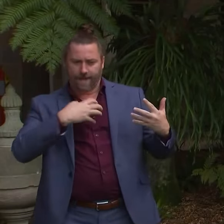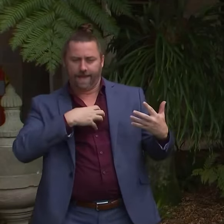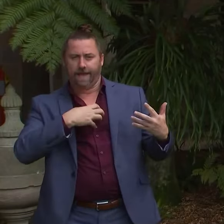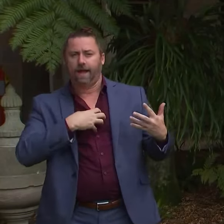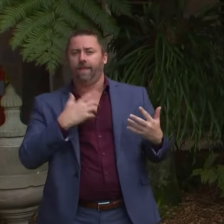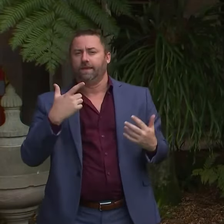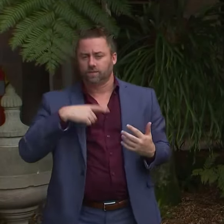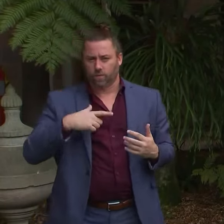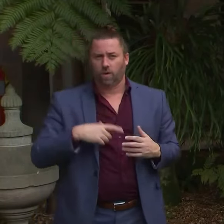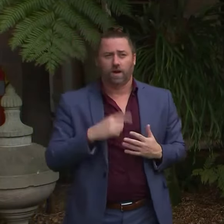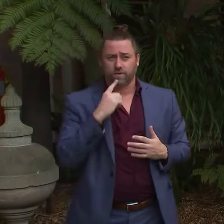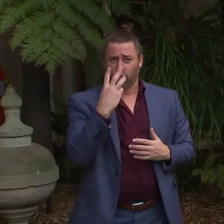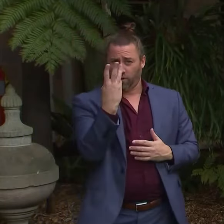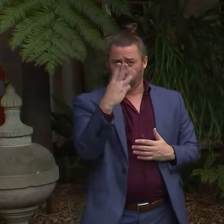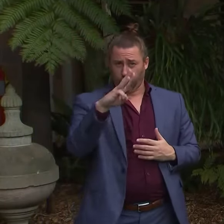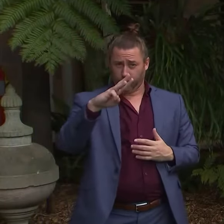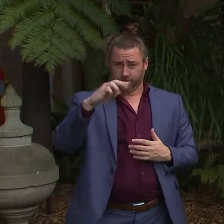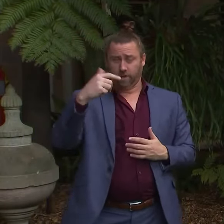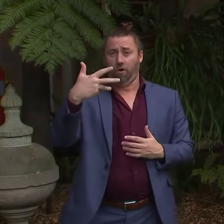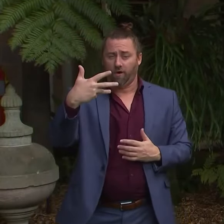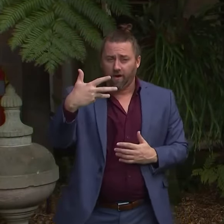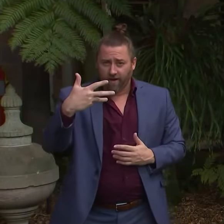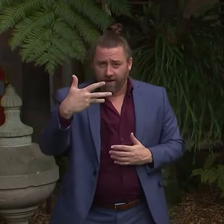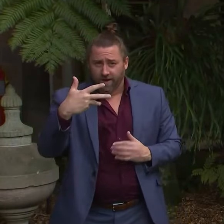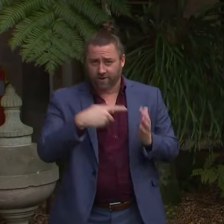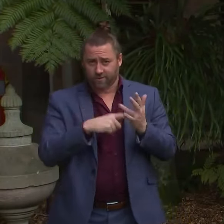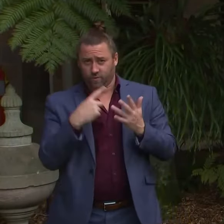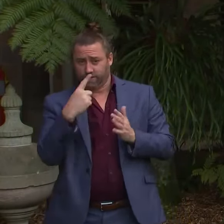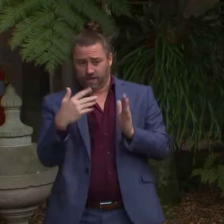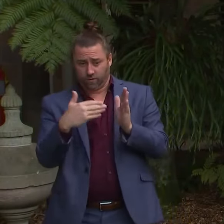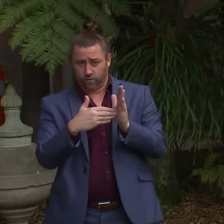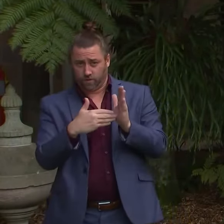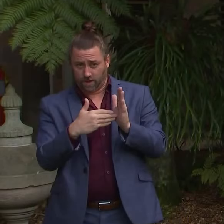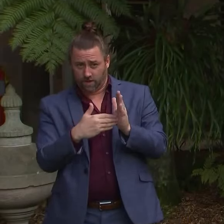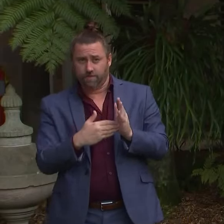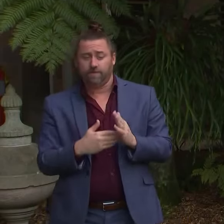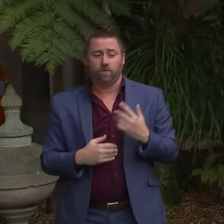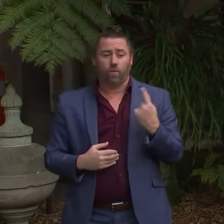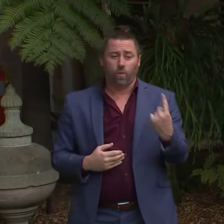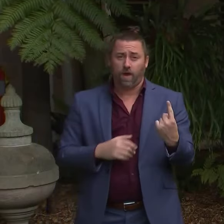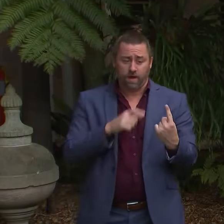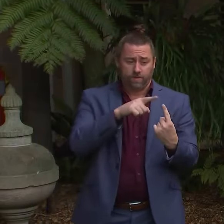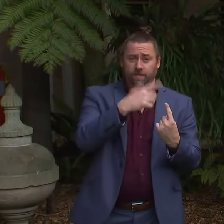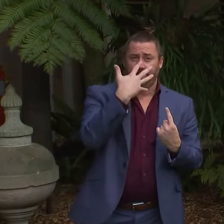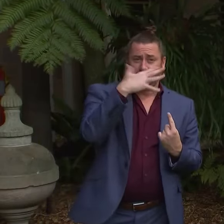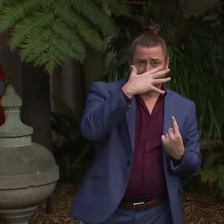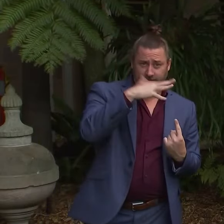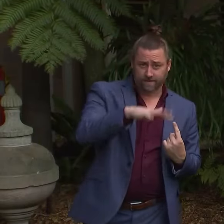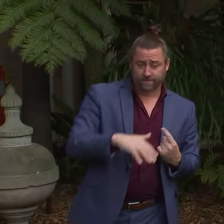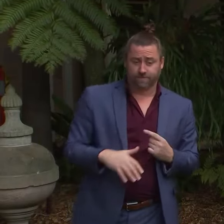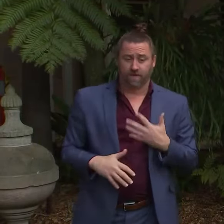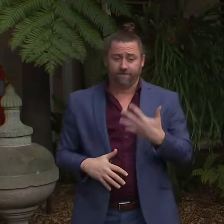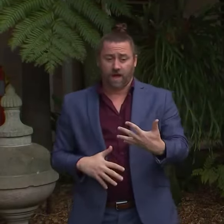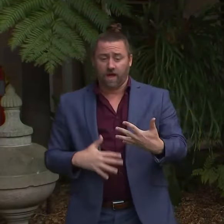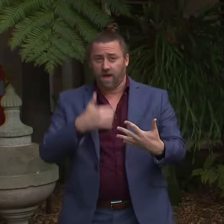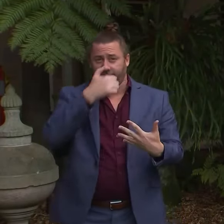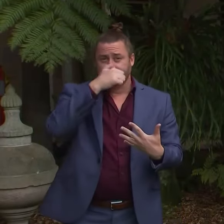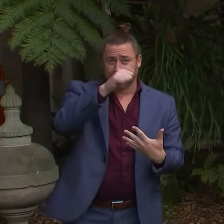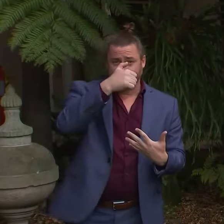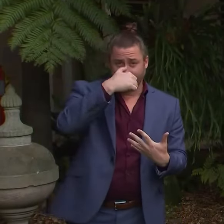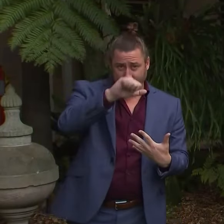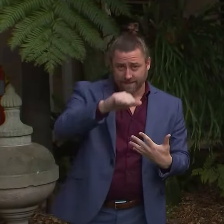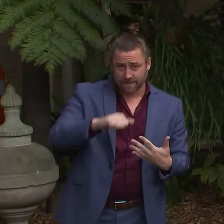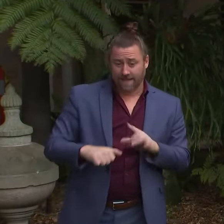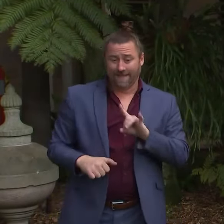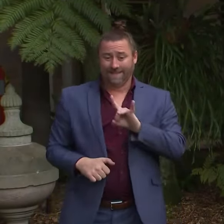So of the 39 deaths to report, that includes one person in their 50s, five in their 60s,